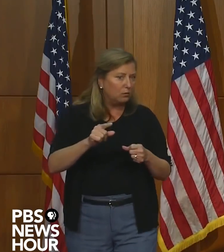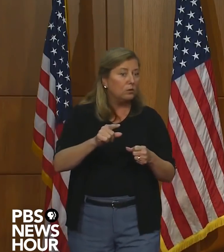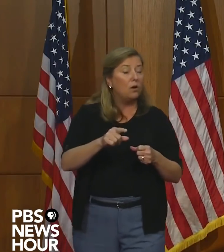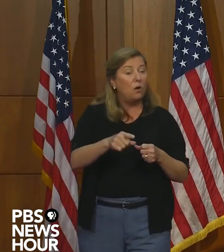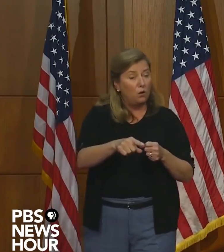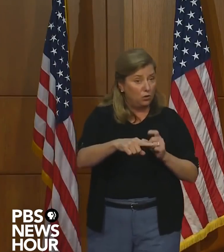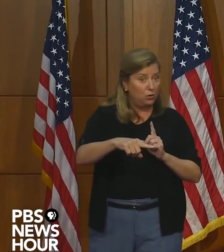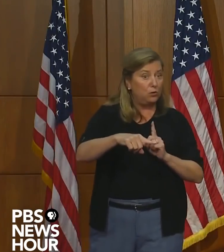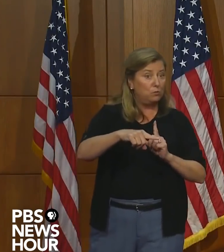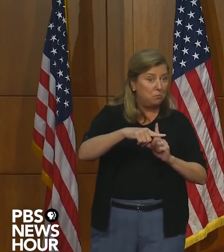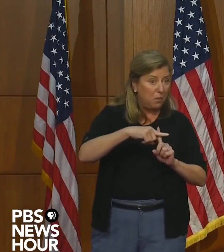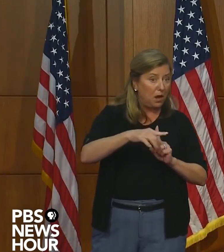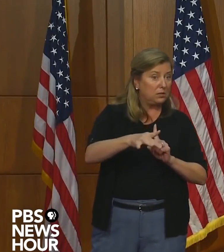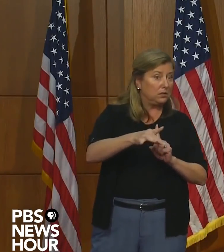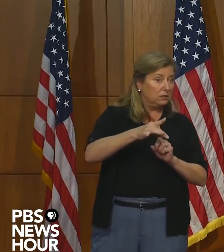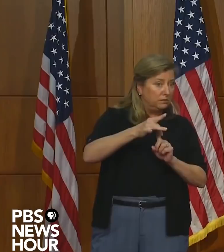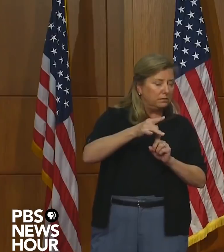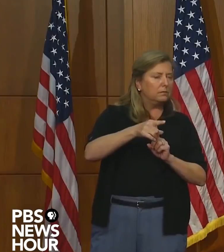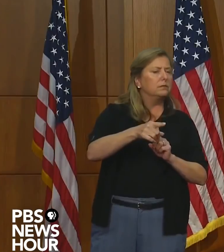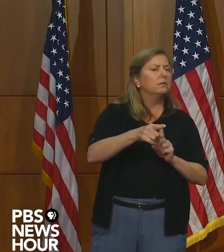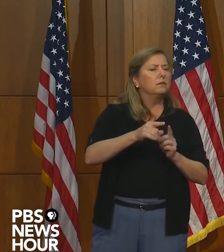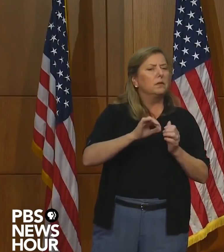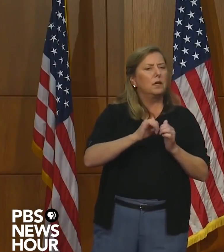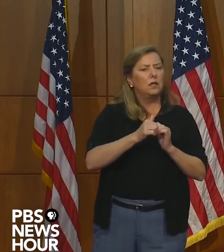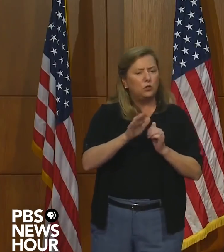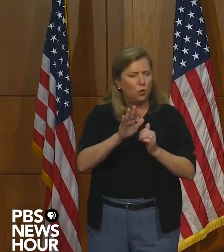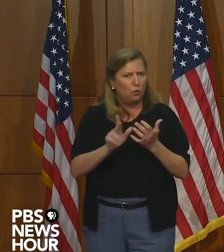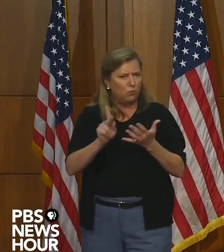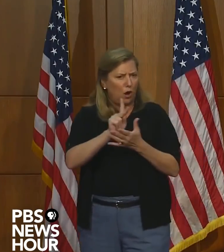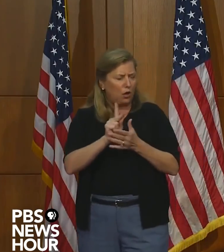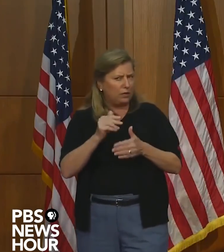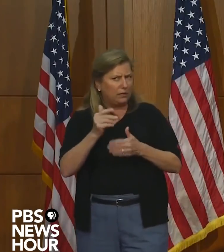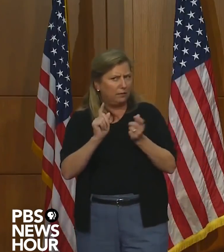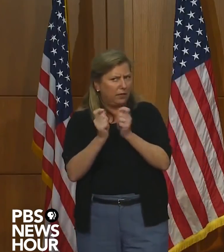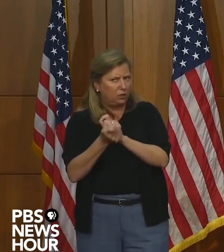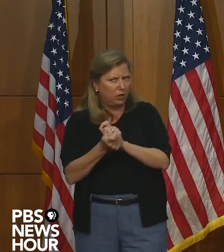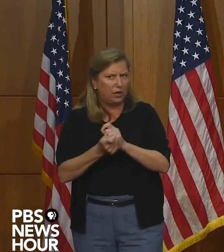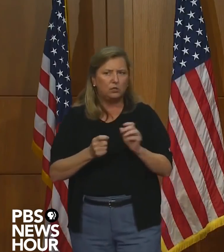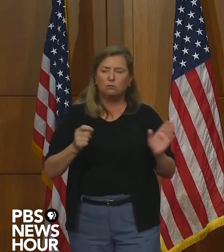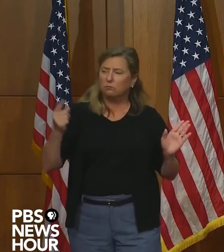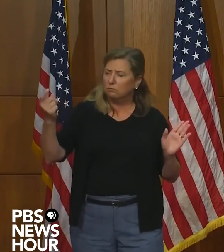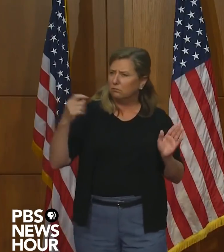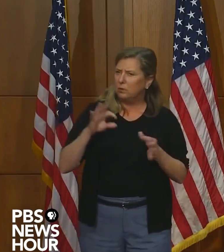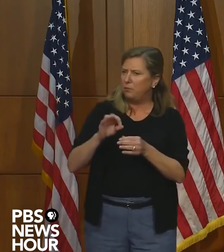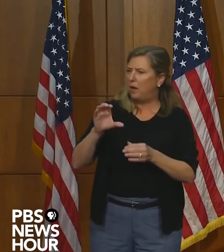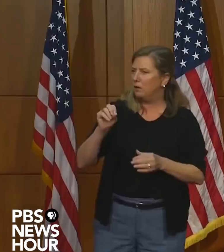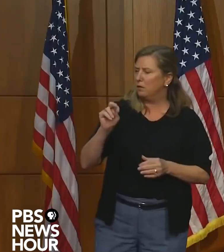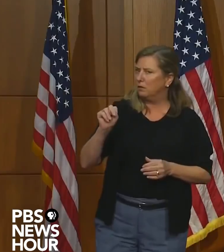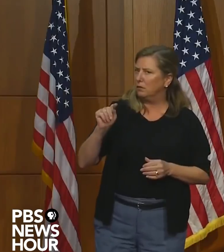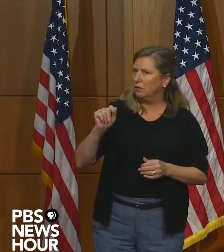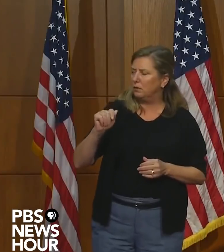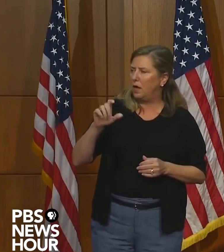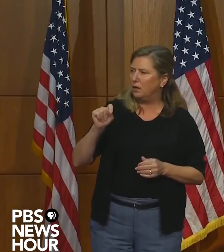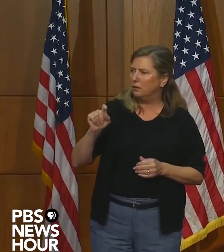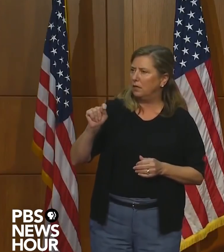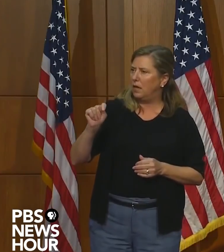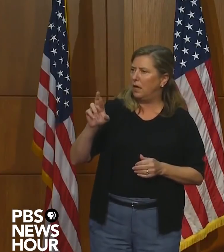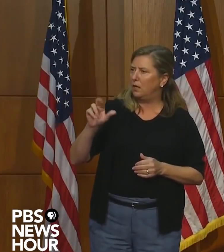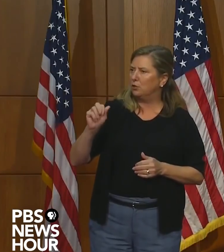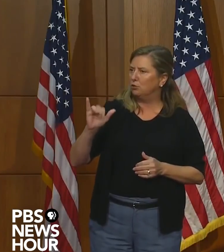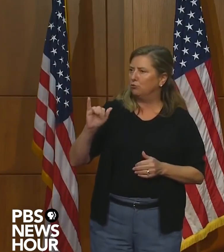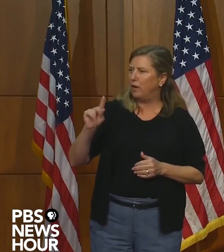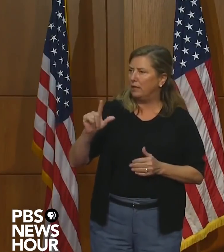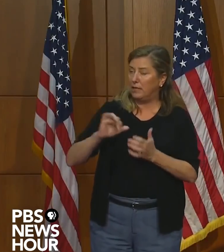positive for COVID have changed? The question is about contact tracing and the, uh,